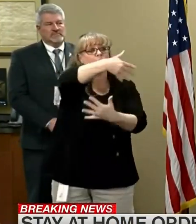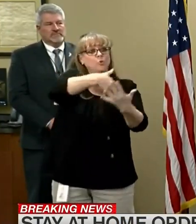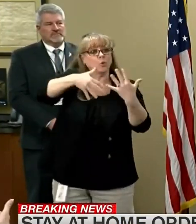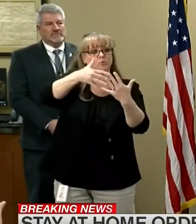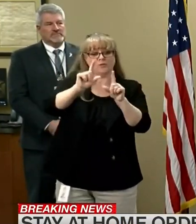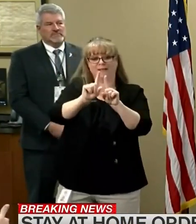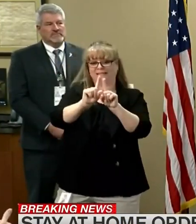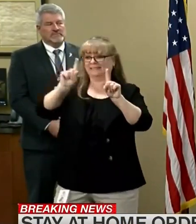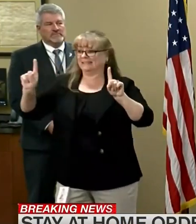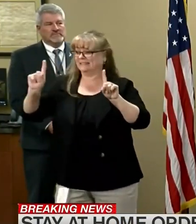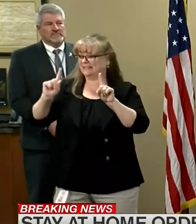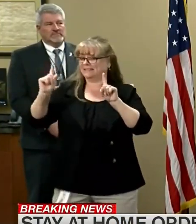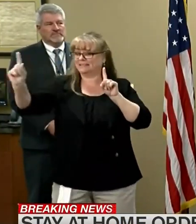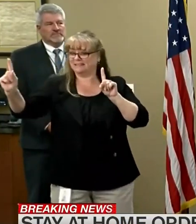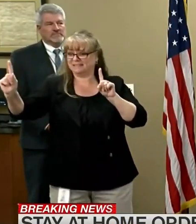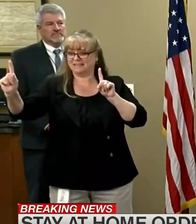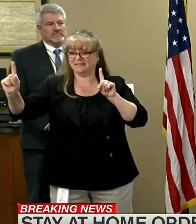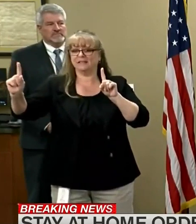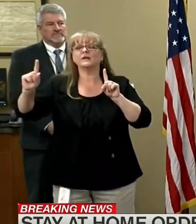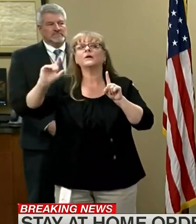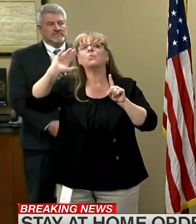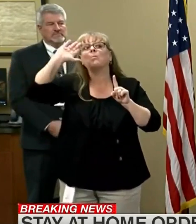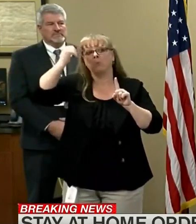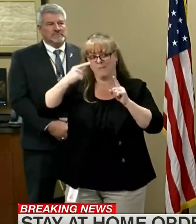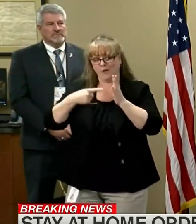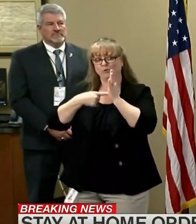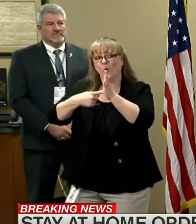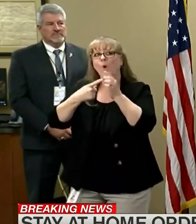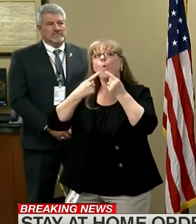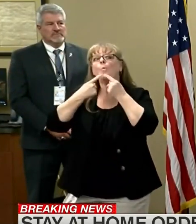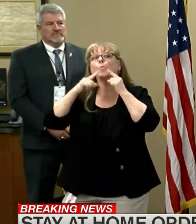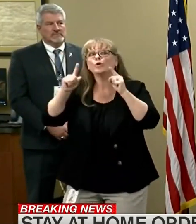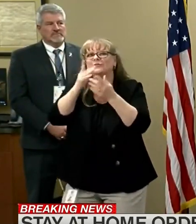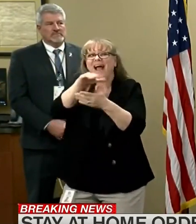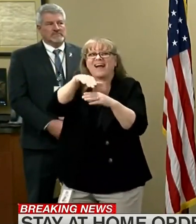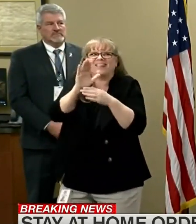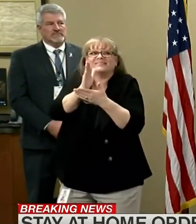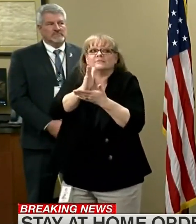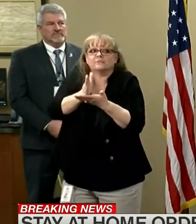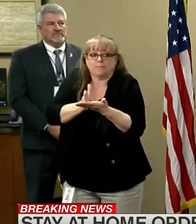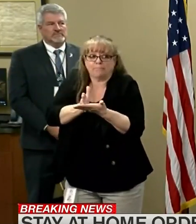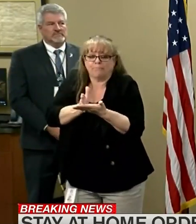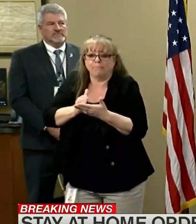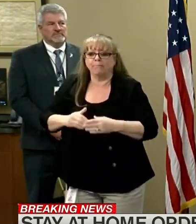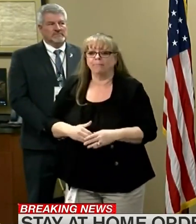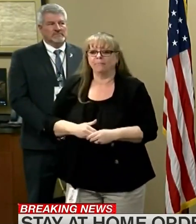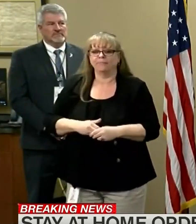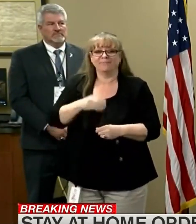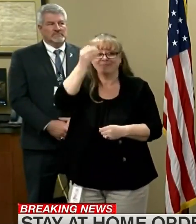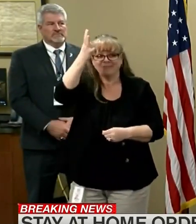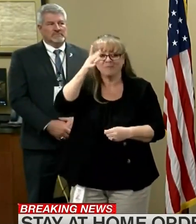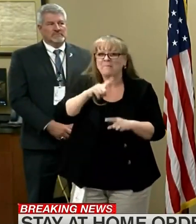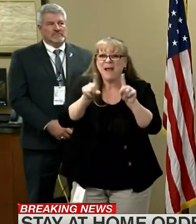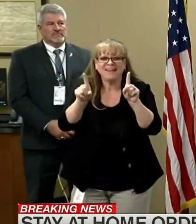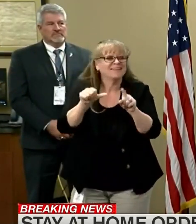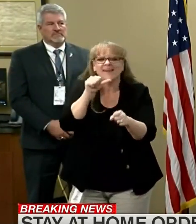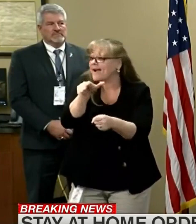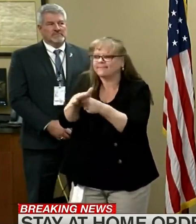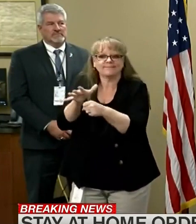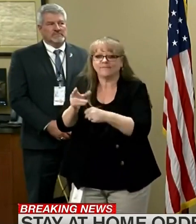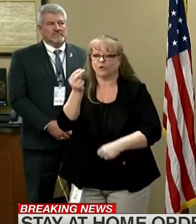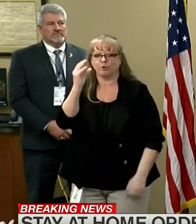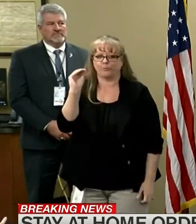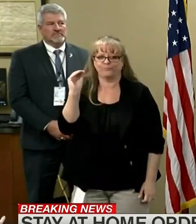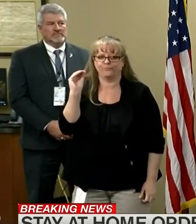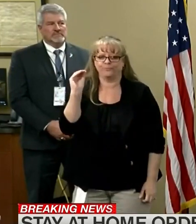not enough. And that's why I'm acting today to issue a state-at-home order that begins Thursday, March 26th at